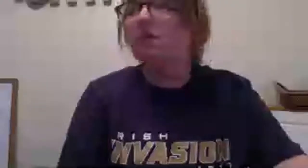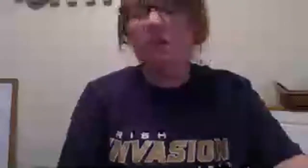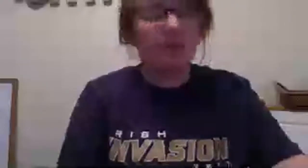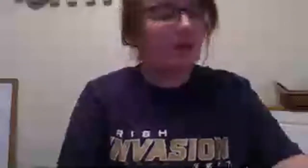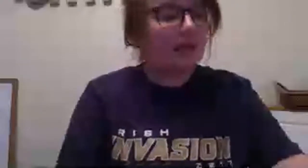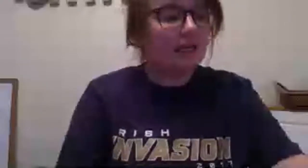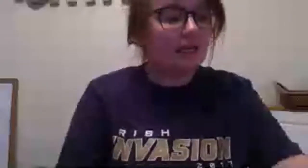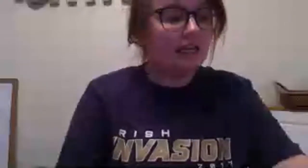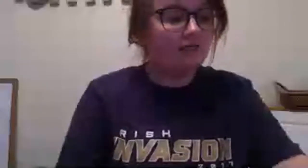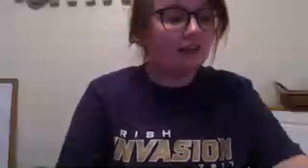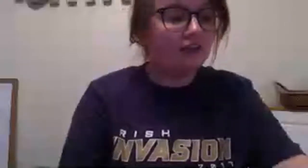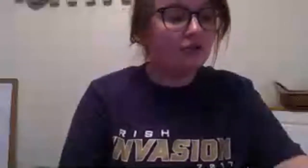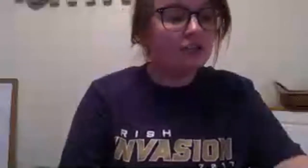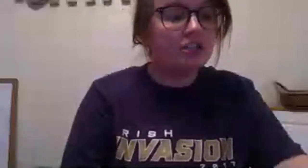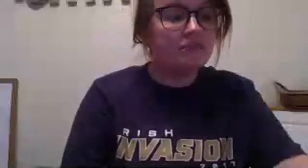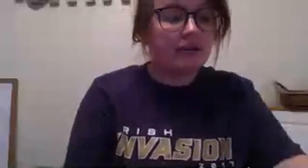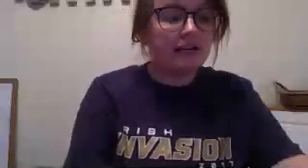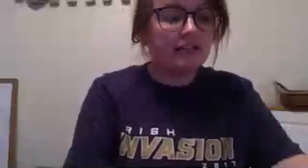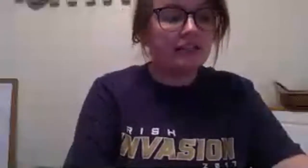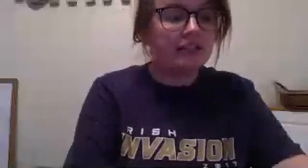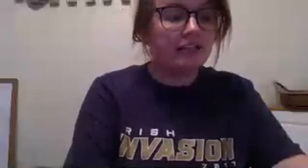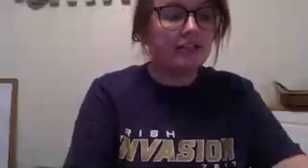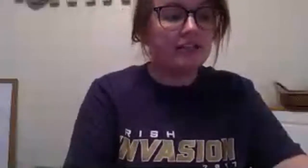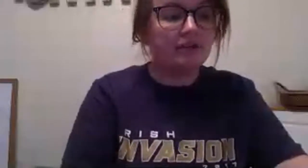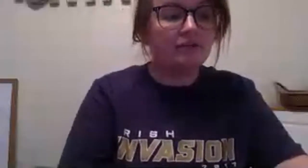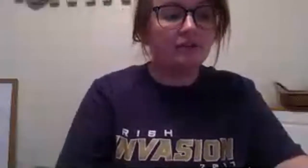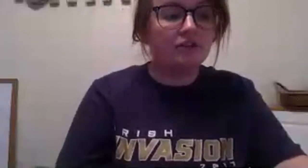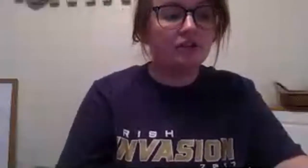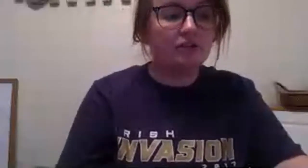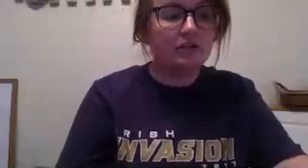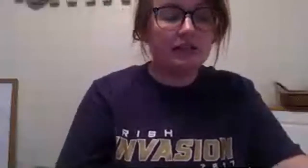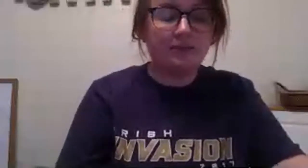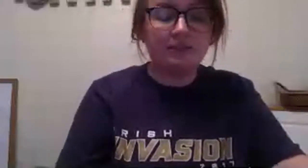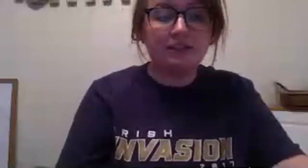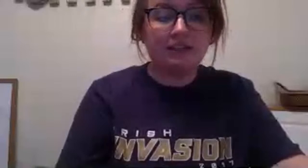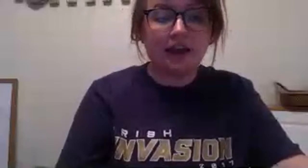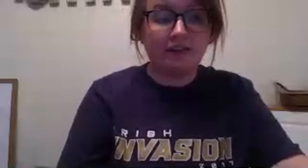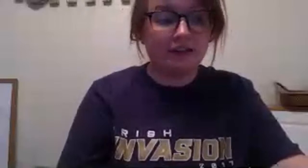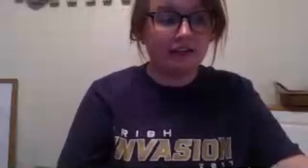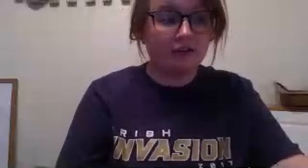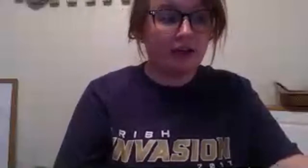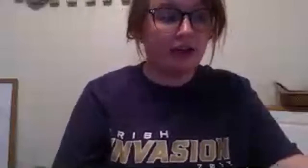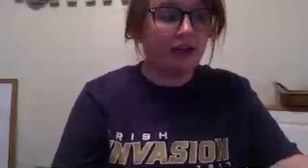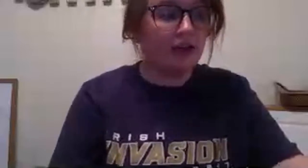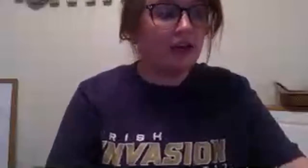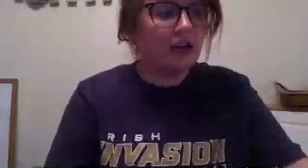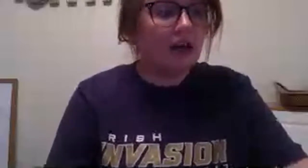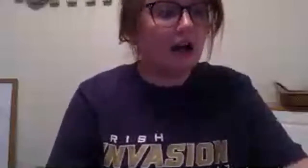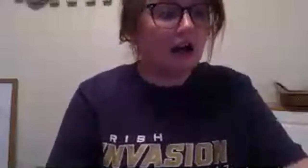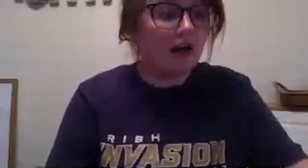and he father george demands that the demon reveals who his nemesis in heaven is okay um